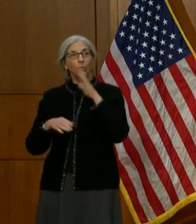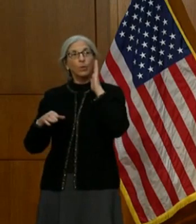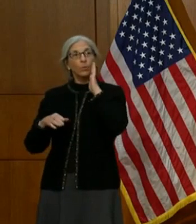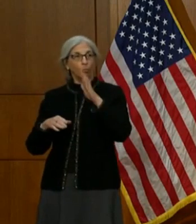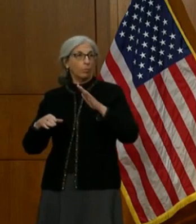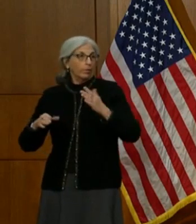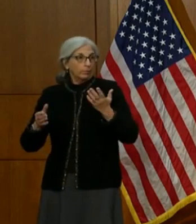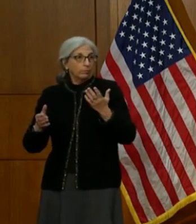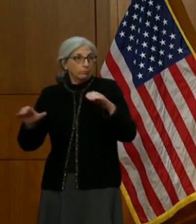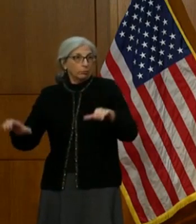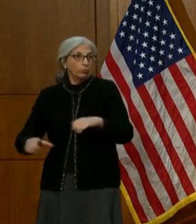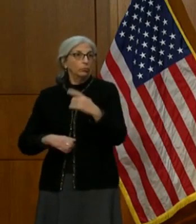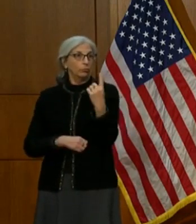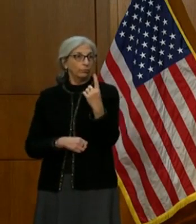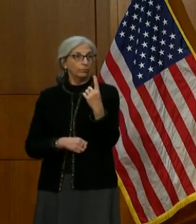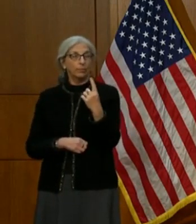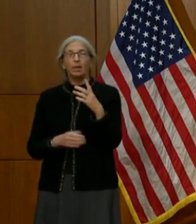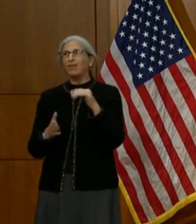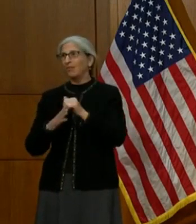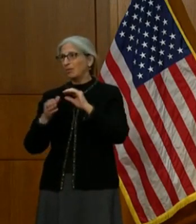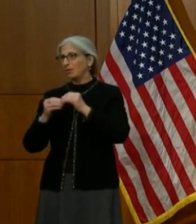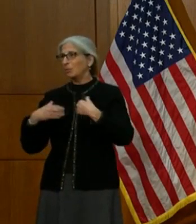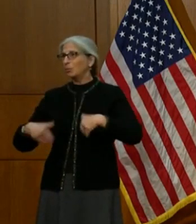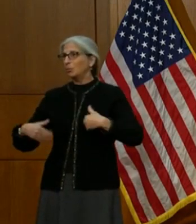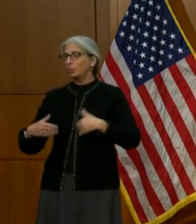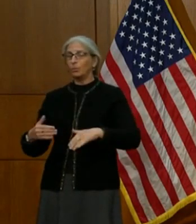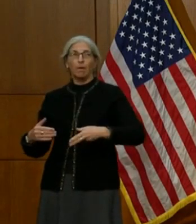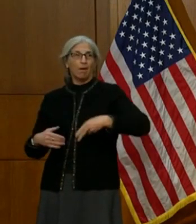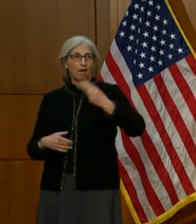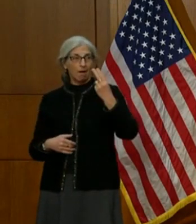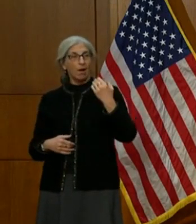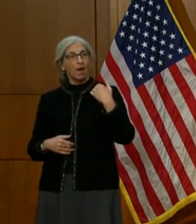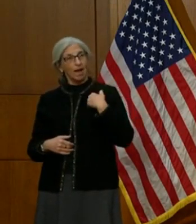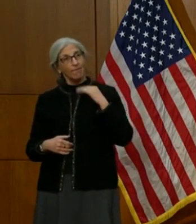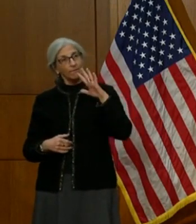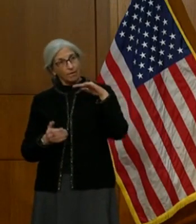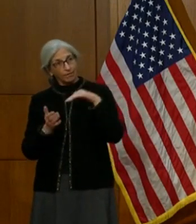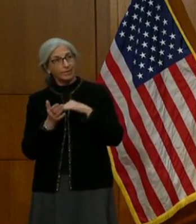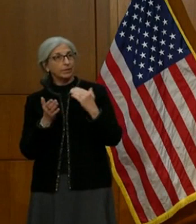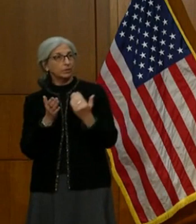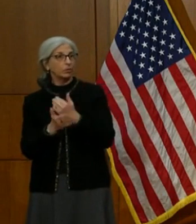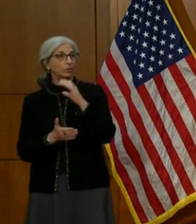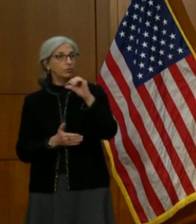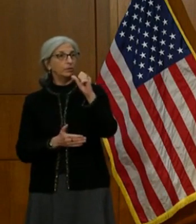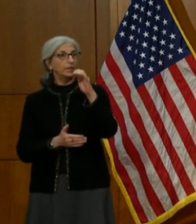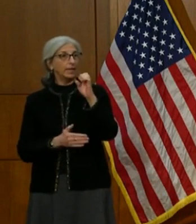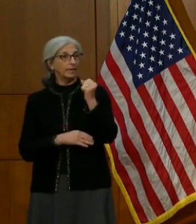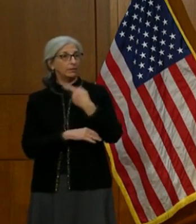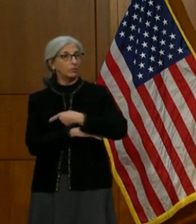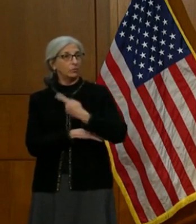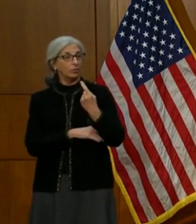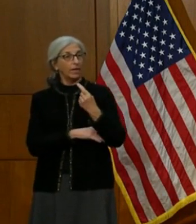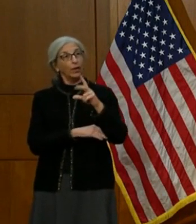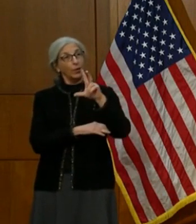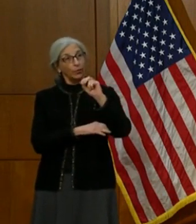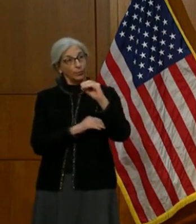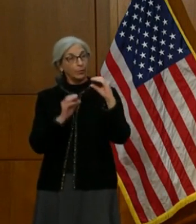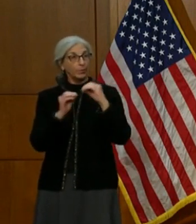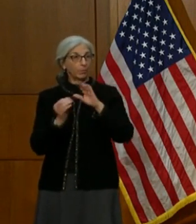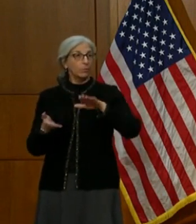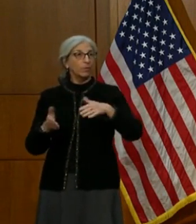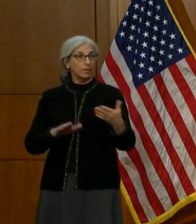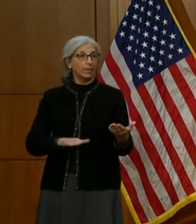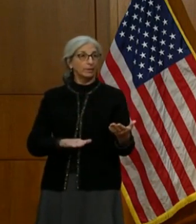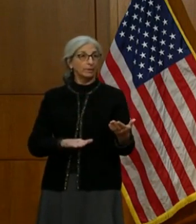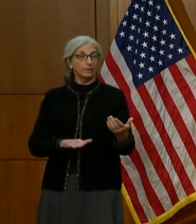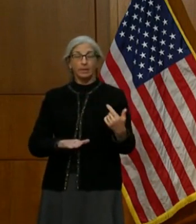very concerning to me. We had over 5,000 new cases today, over 30 additional deaths, and it's something that I get up and I look